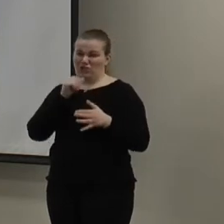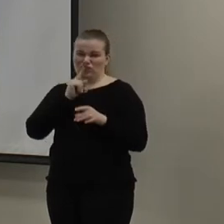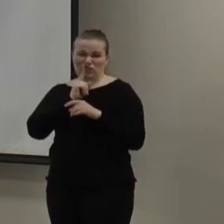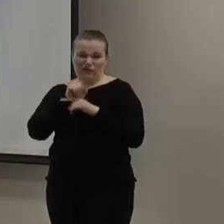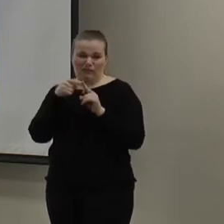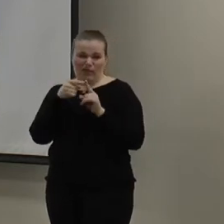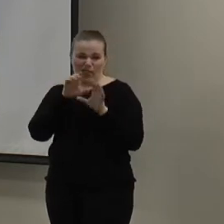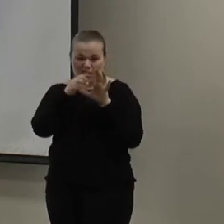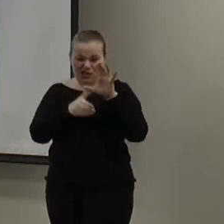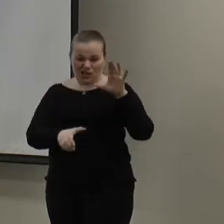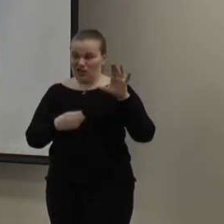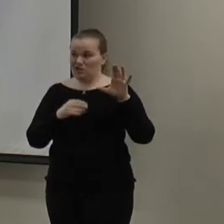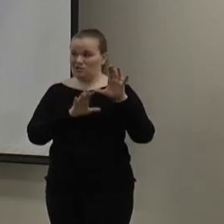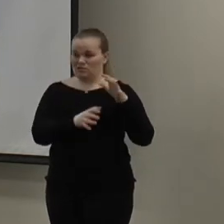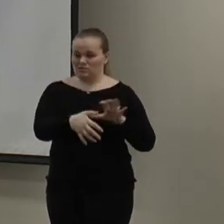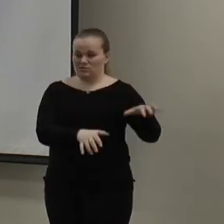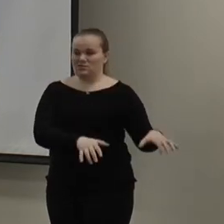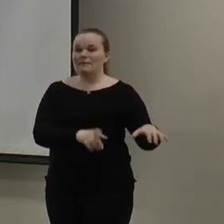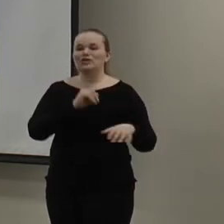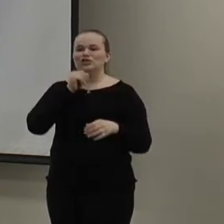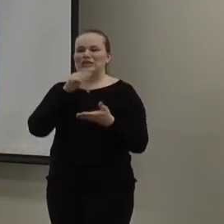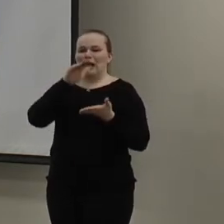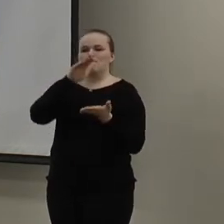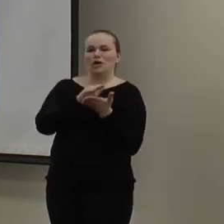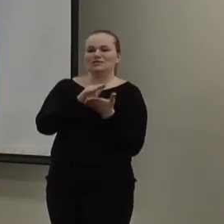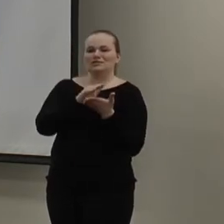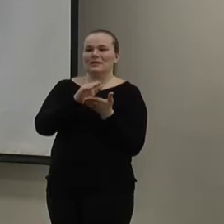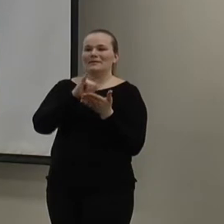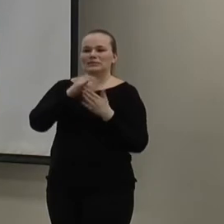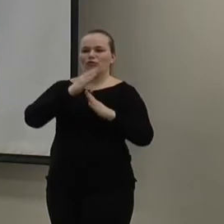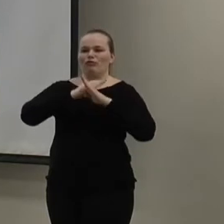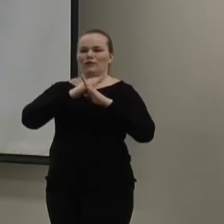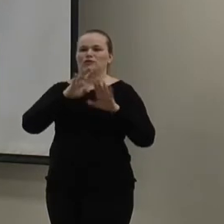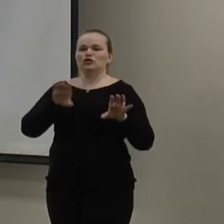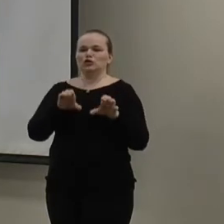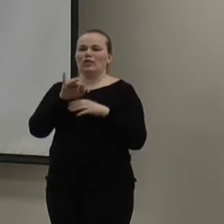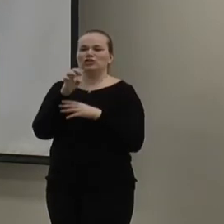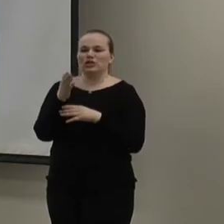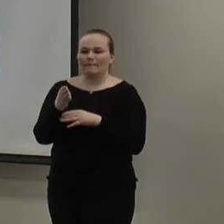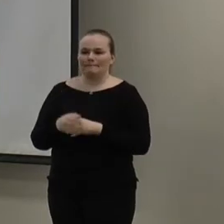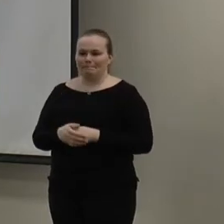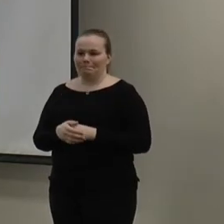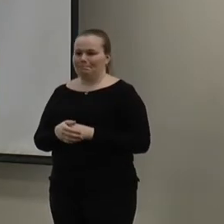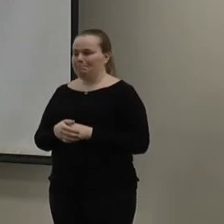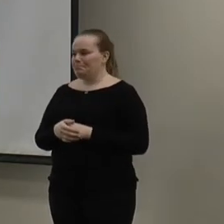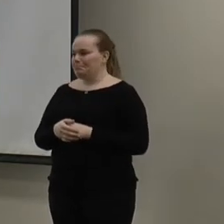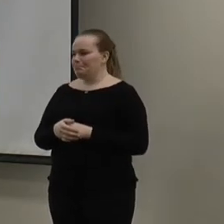what to do around that ductwork. So, you want to make sure that it's not compressed. Because, again, that's preventing it from doing its maximum insulating.